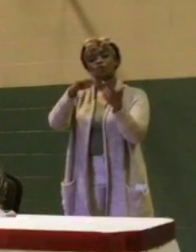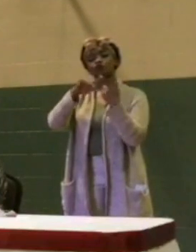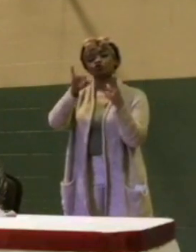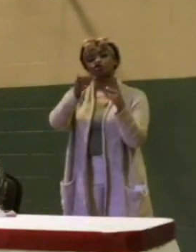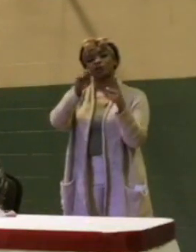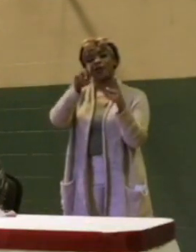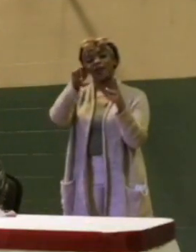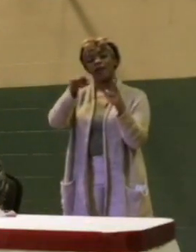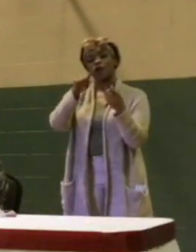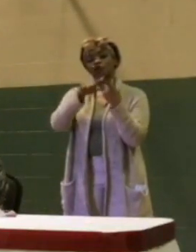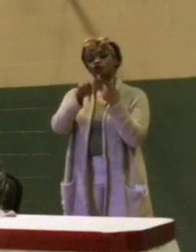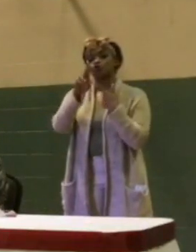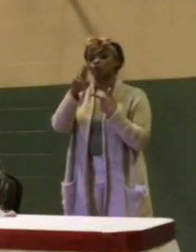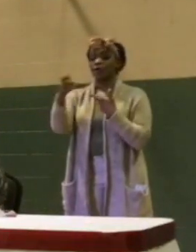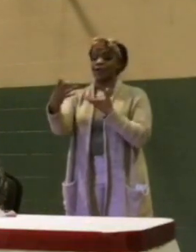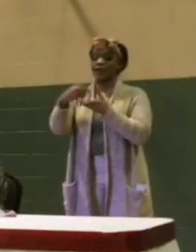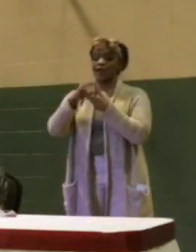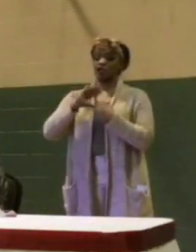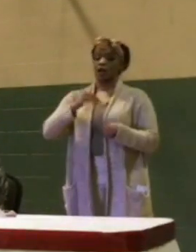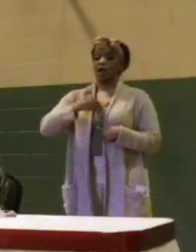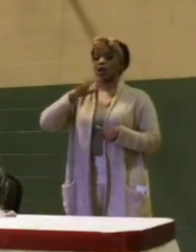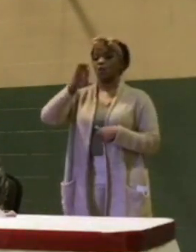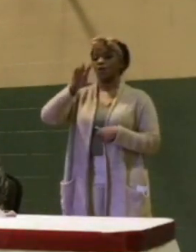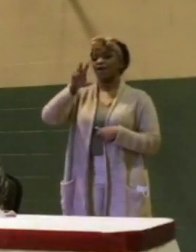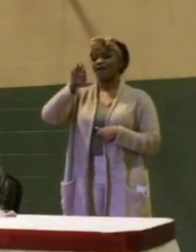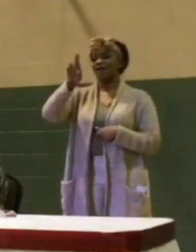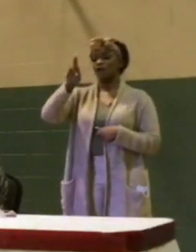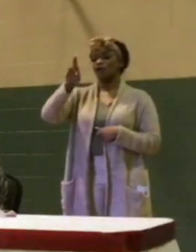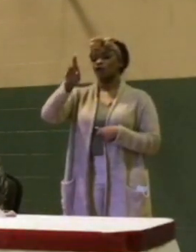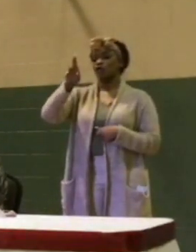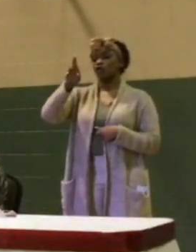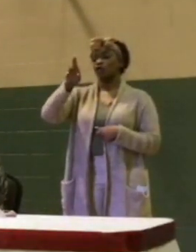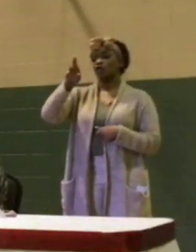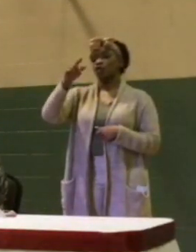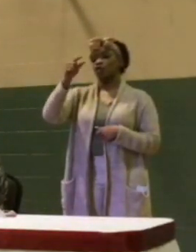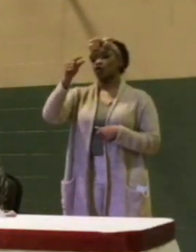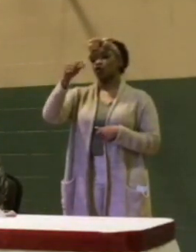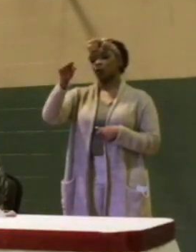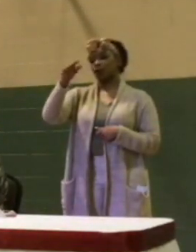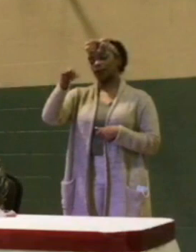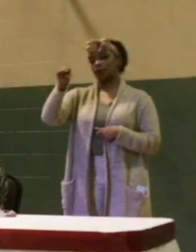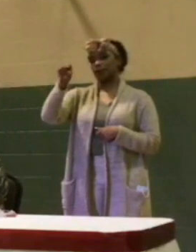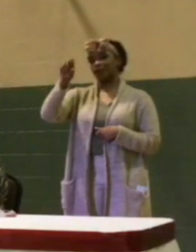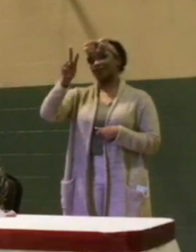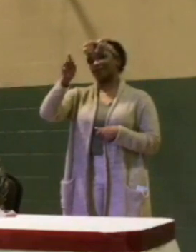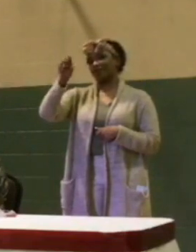-engaging our Evergreen Valley Ann Estates,